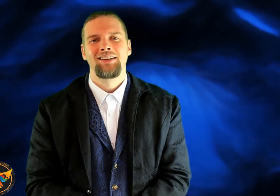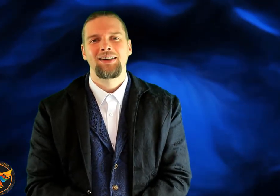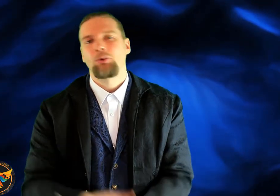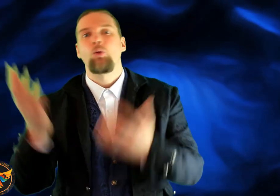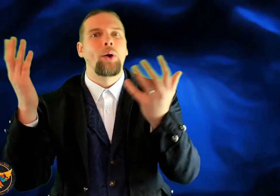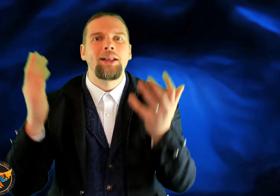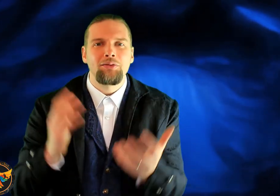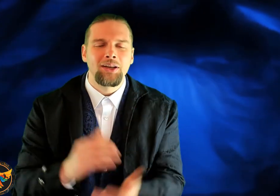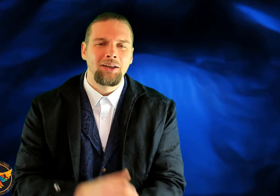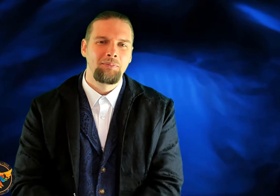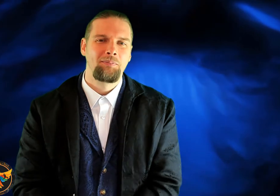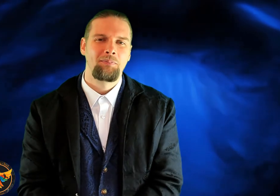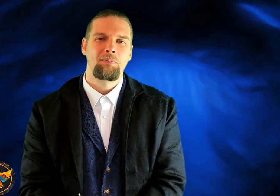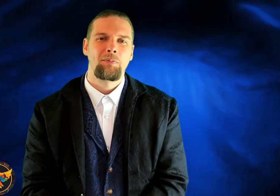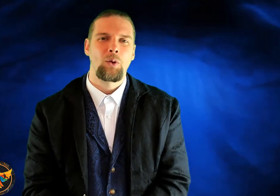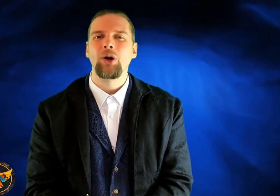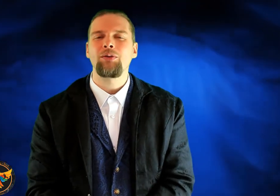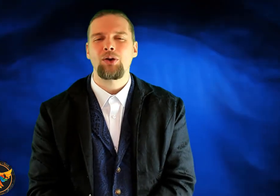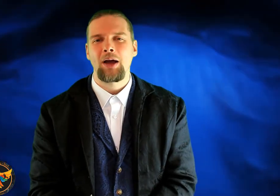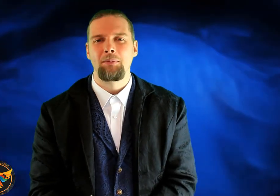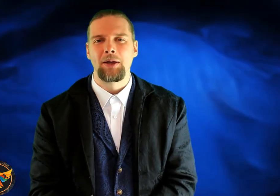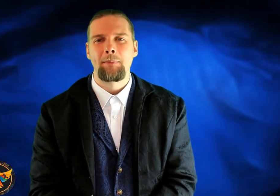I'm good at weightlifting. Whatever it might be.